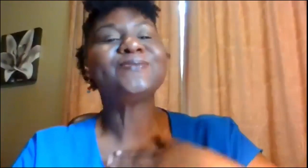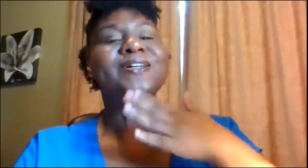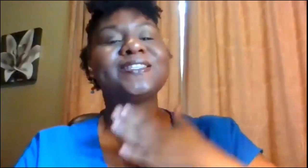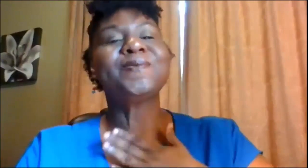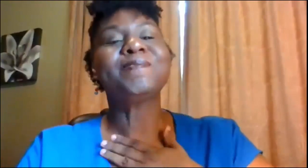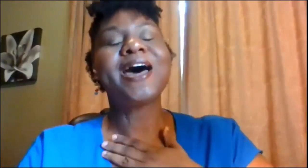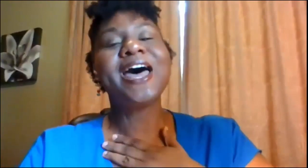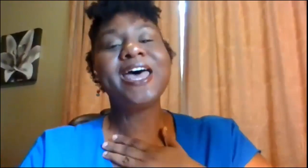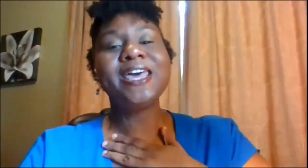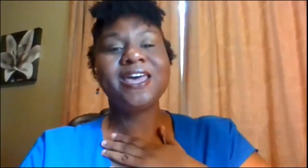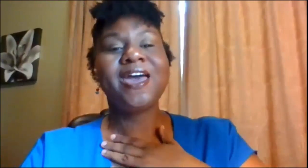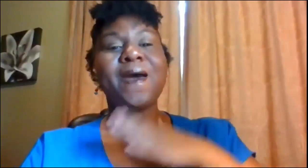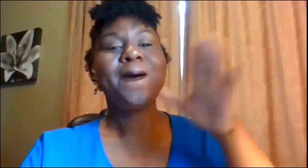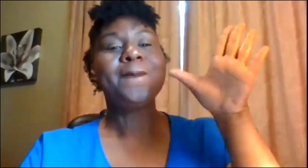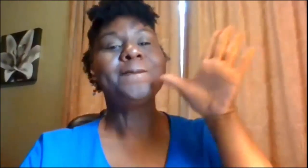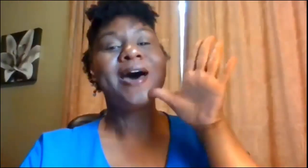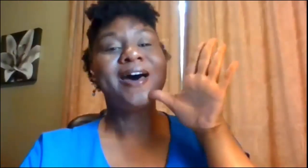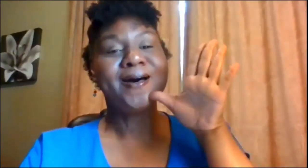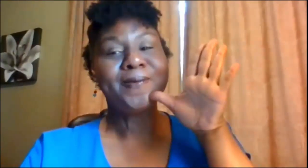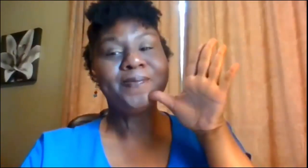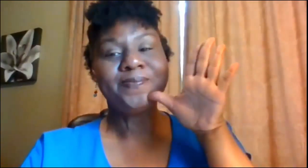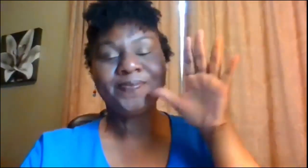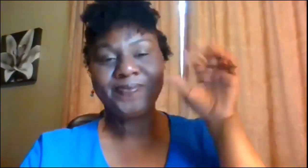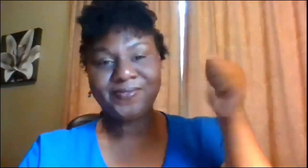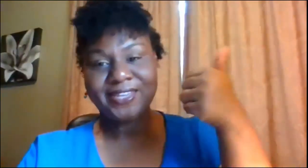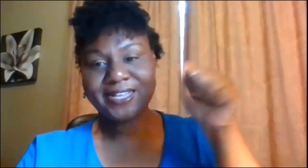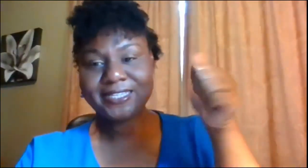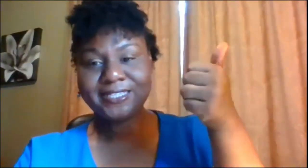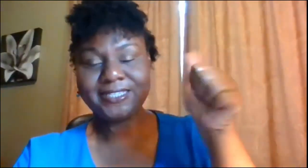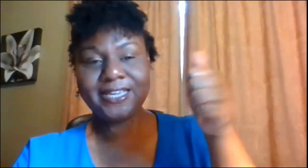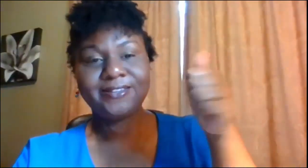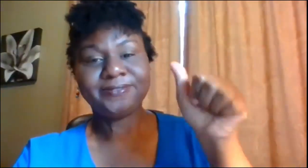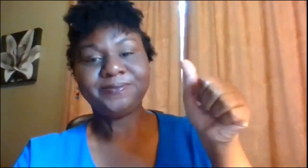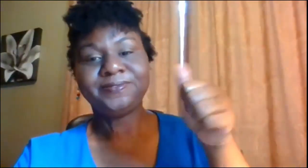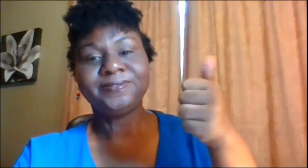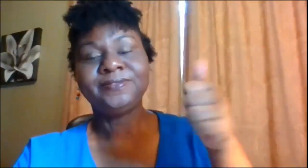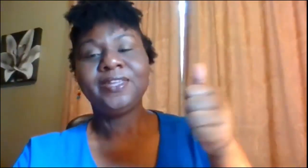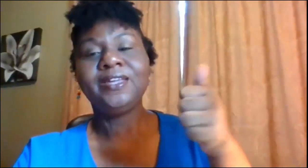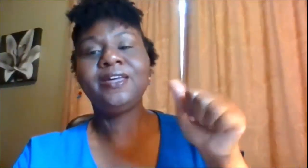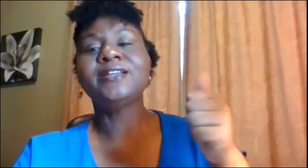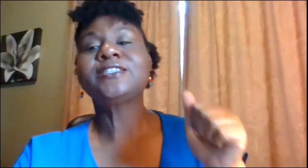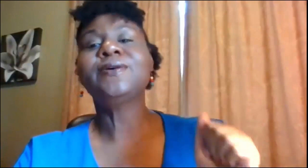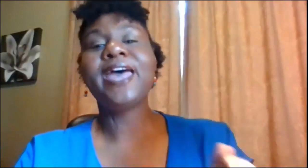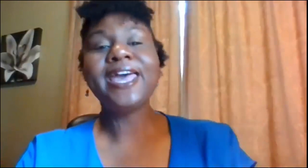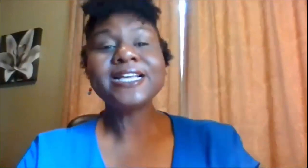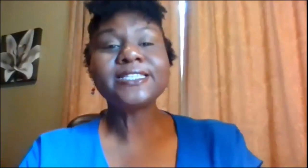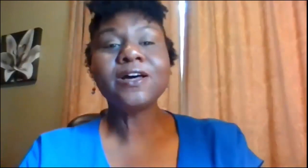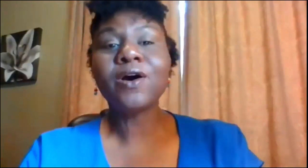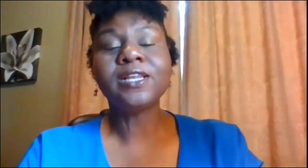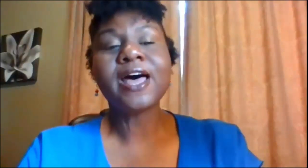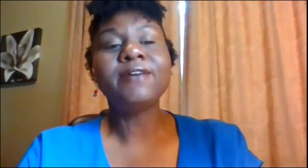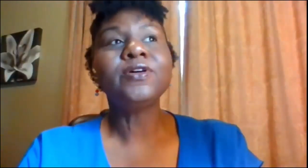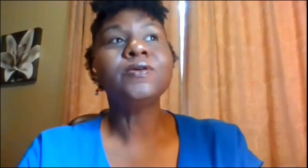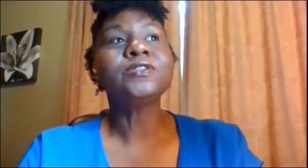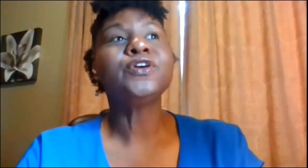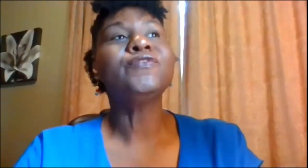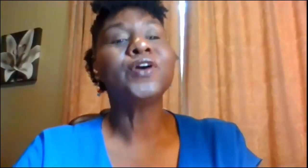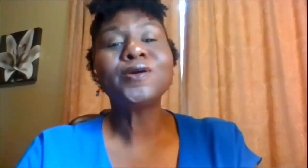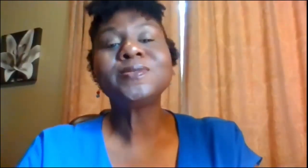was so my mom is 10 good so in ASL a lot of those your verbs